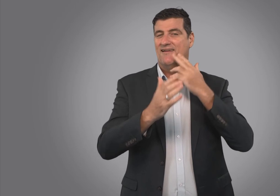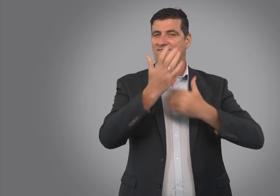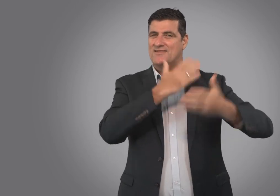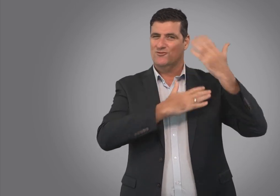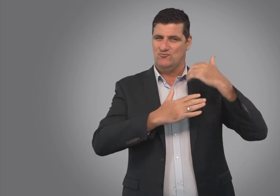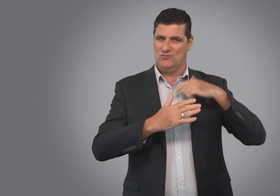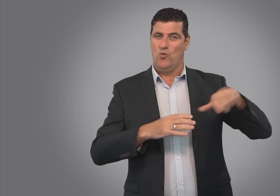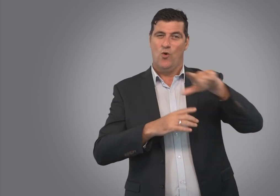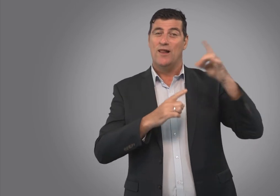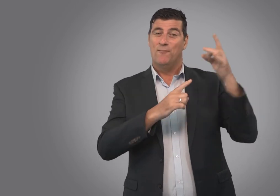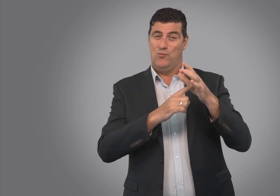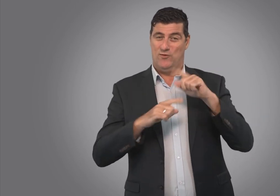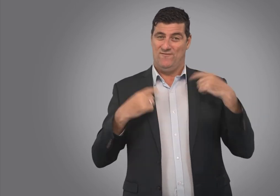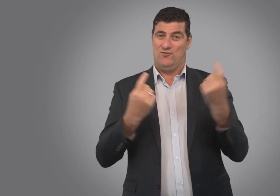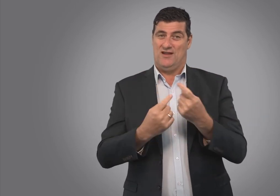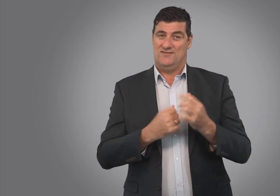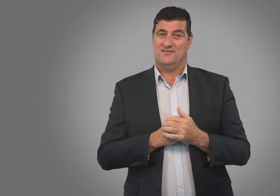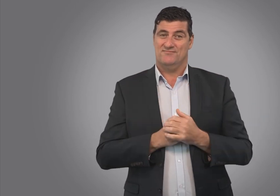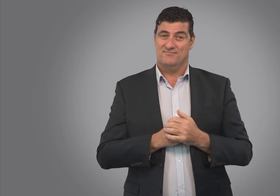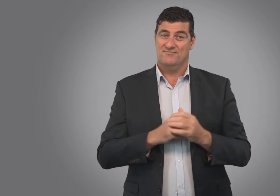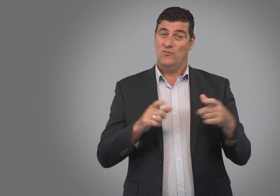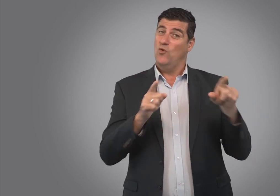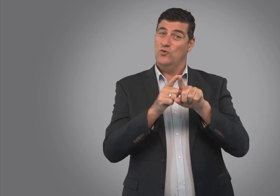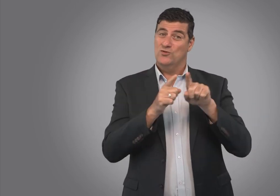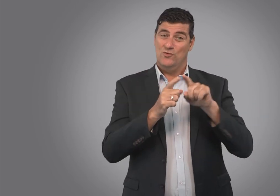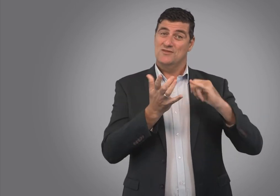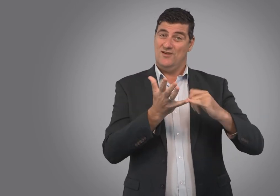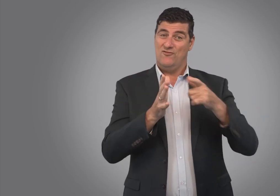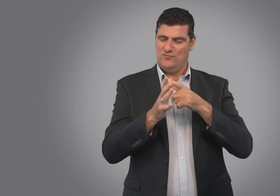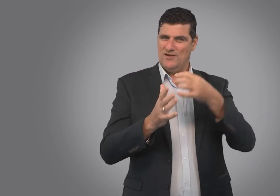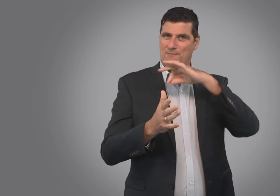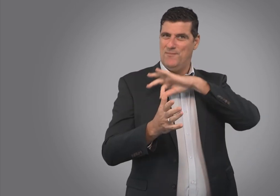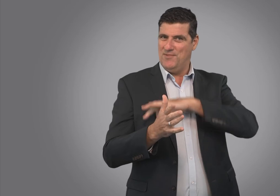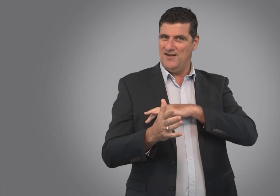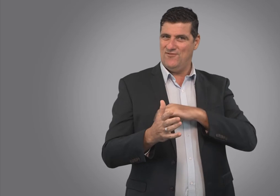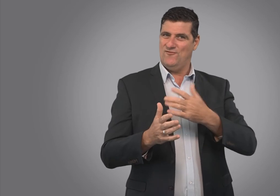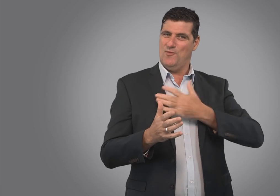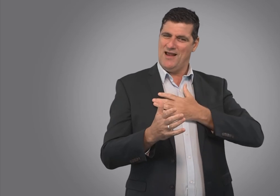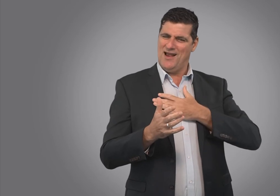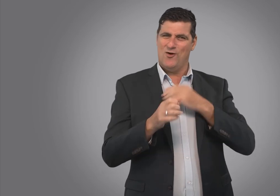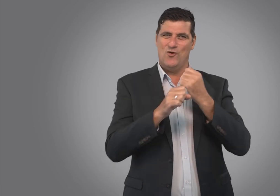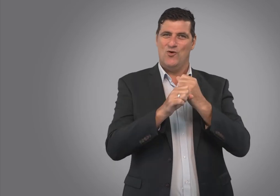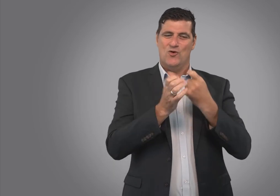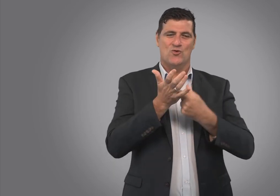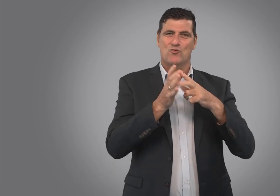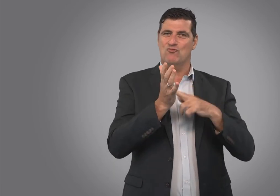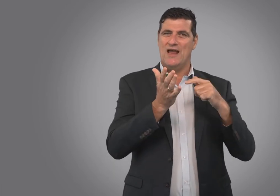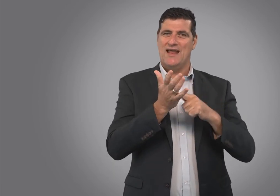all important elements for us. And South Australia will be benefiting from our grants program, where we